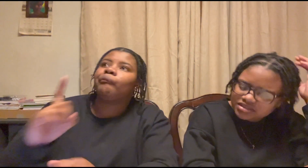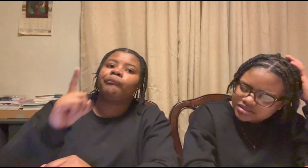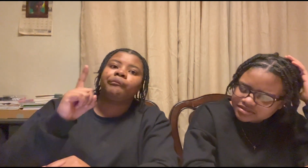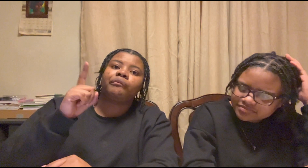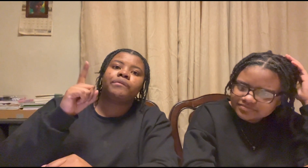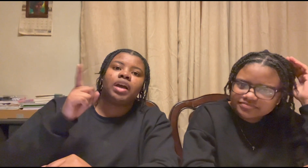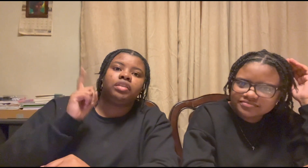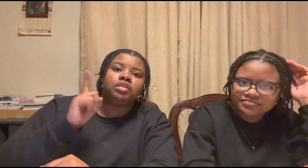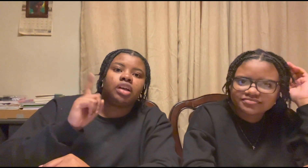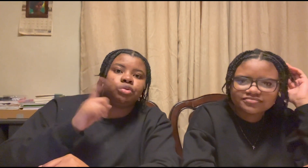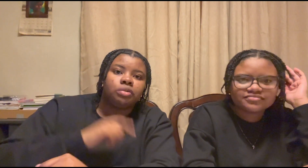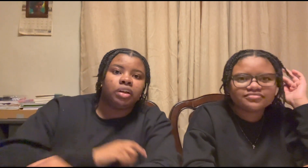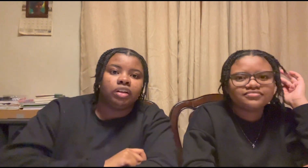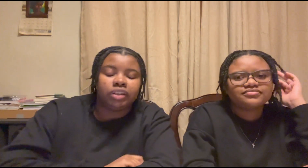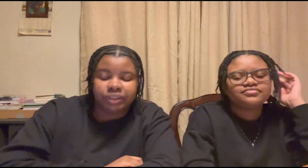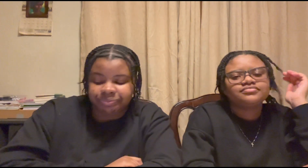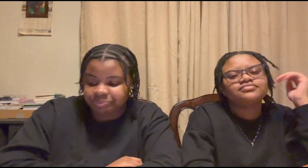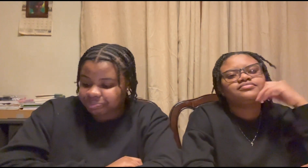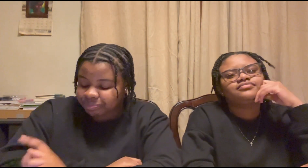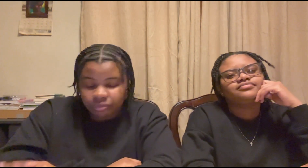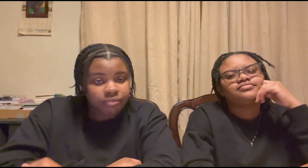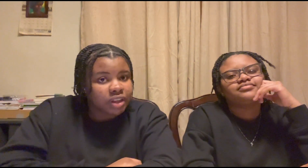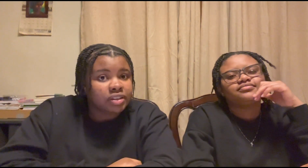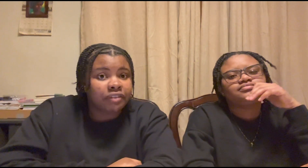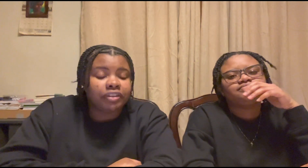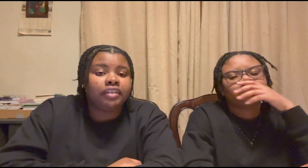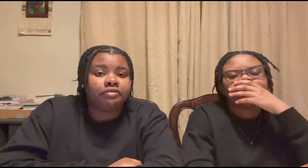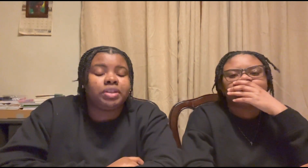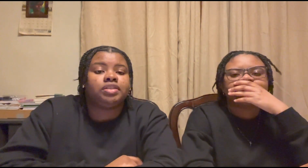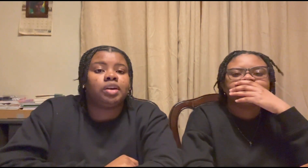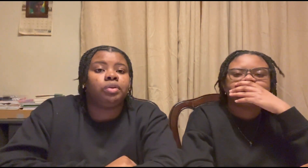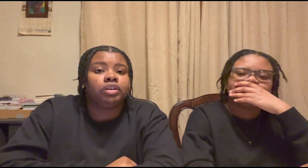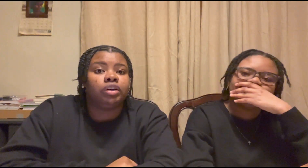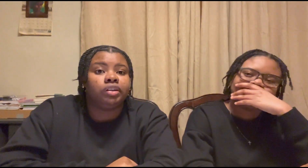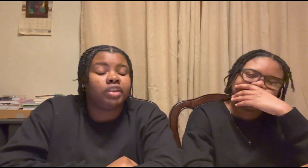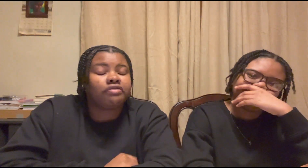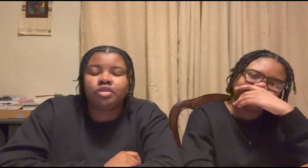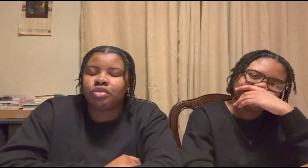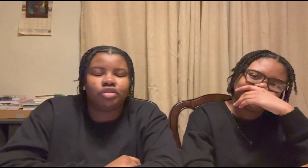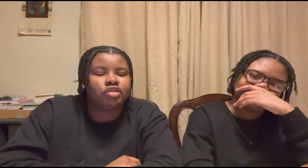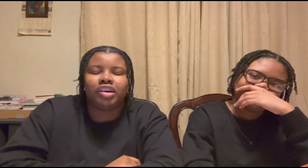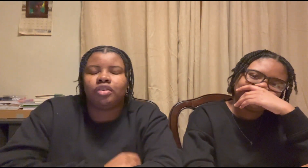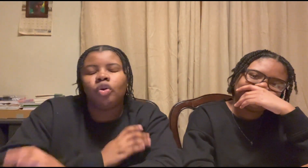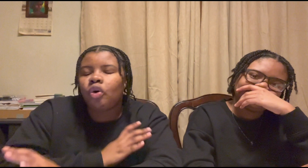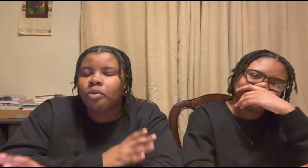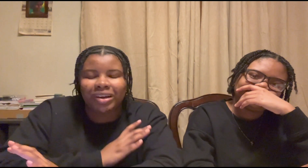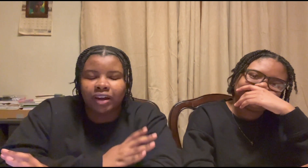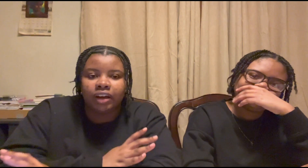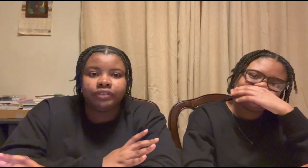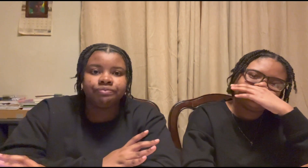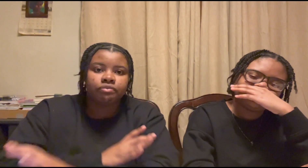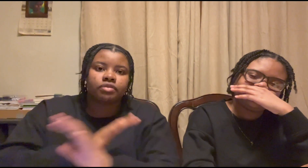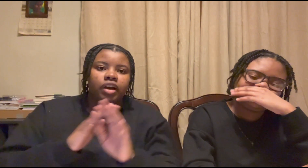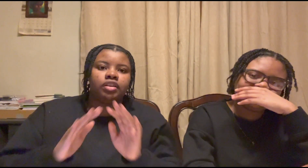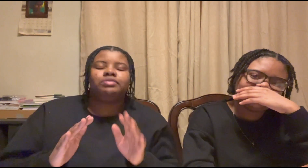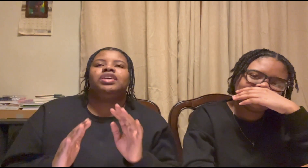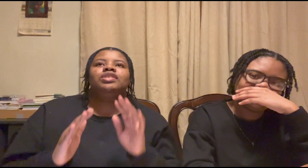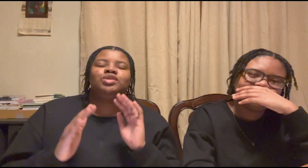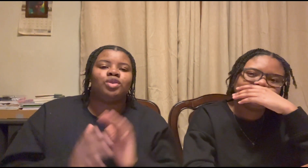yeah i think that's one of my um top five places i want to go i definitely want to go to china oh my god i love china so